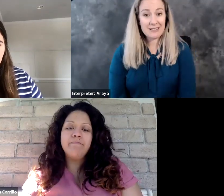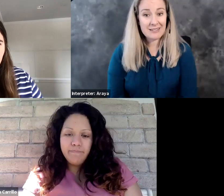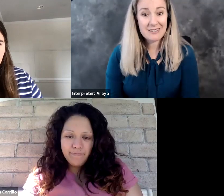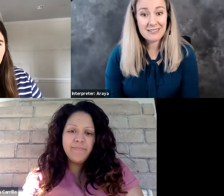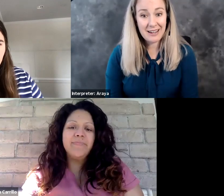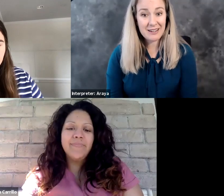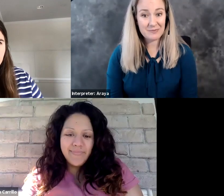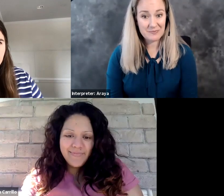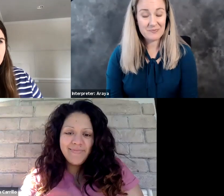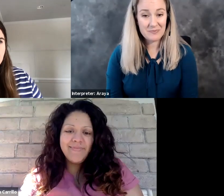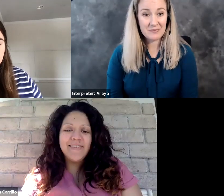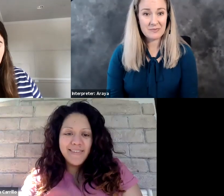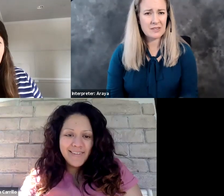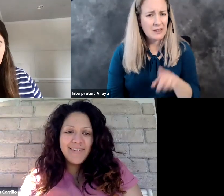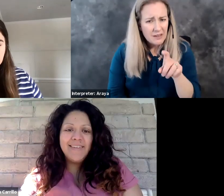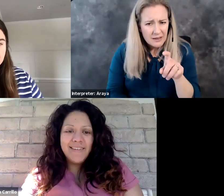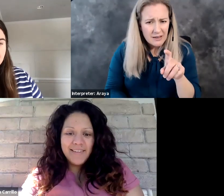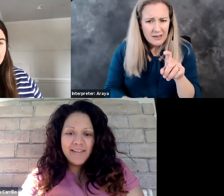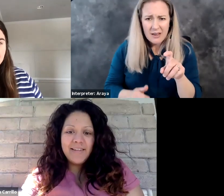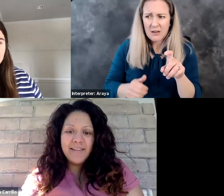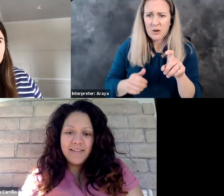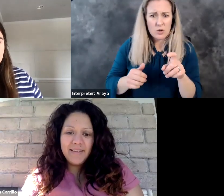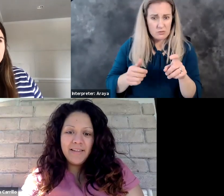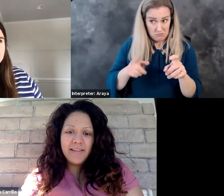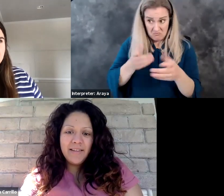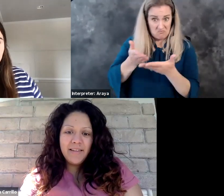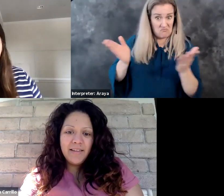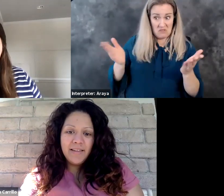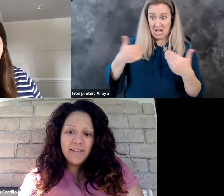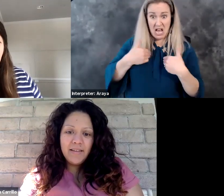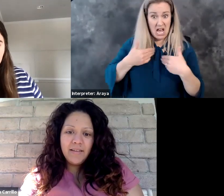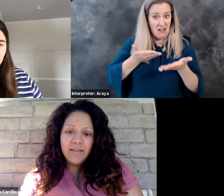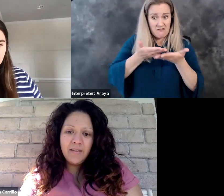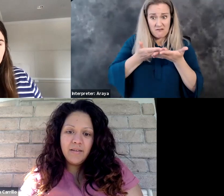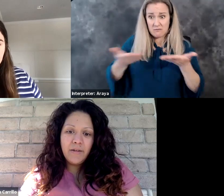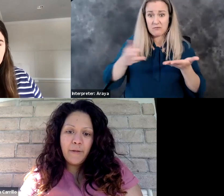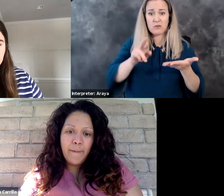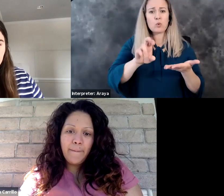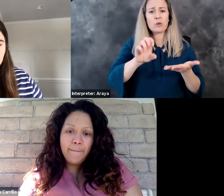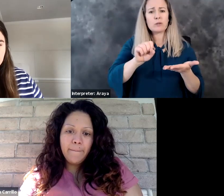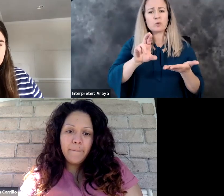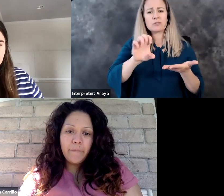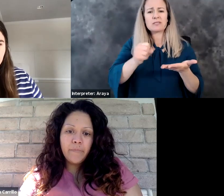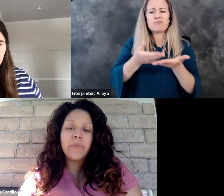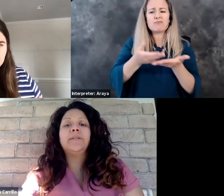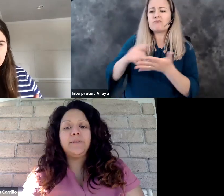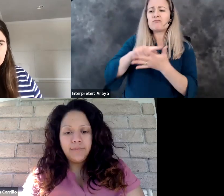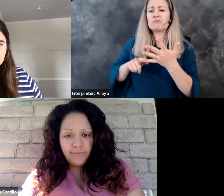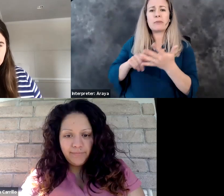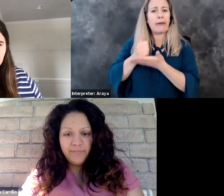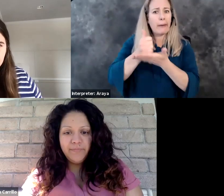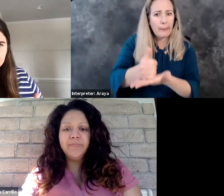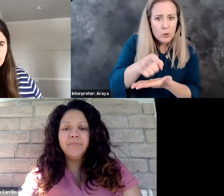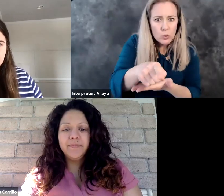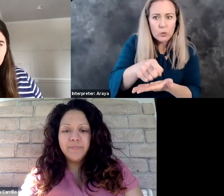Yes. Yeah. there resources that, um, that you found that help you, um, for like,